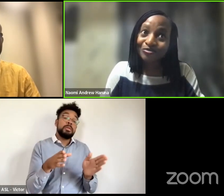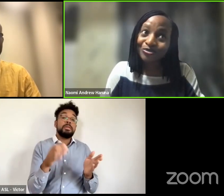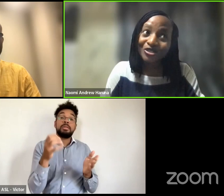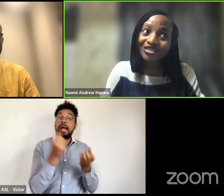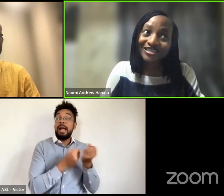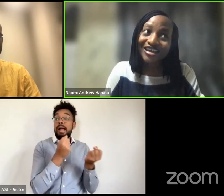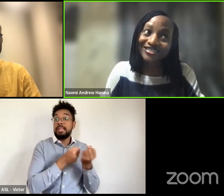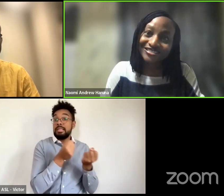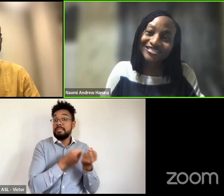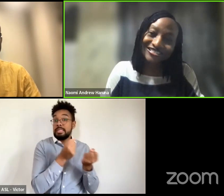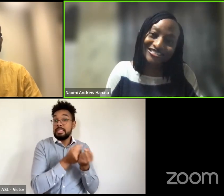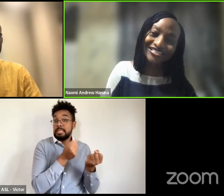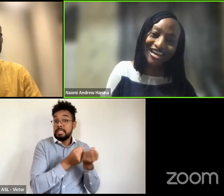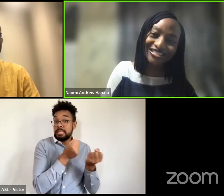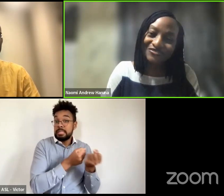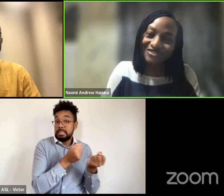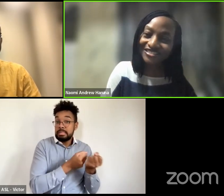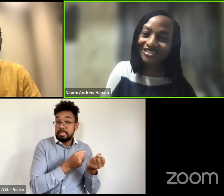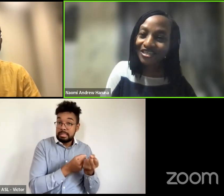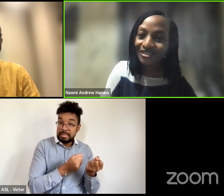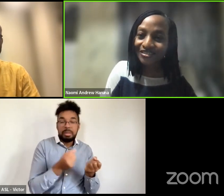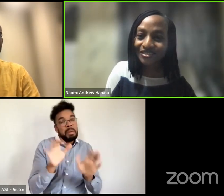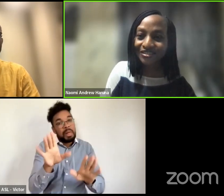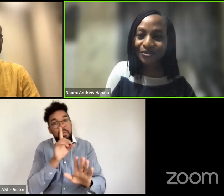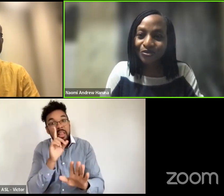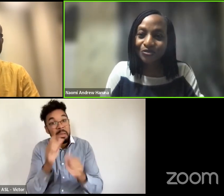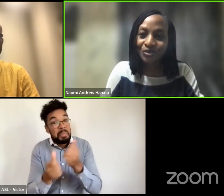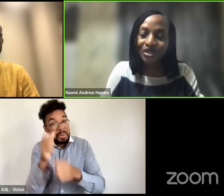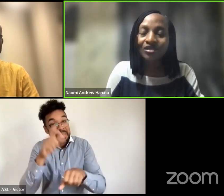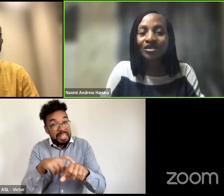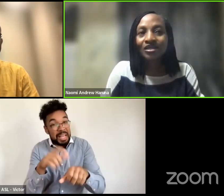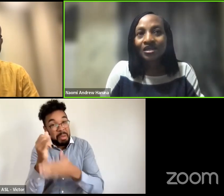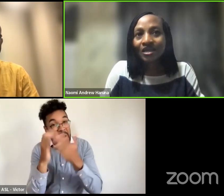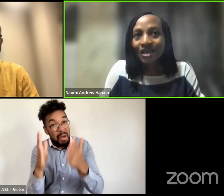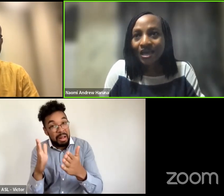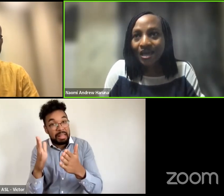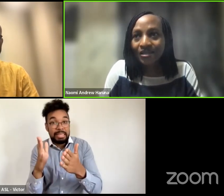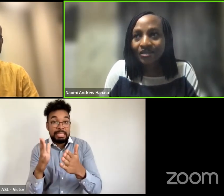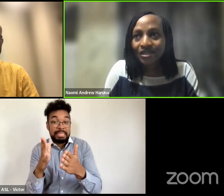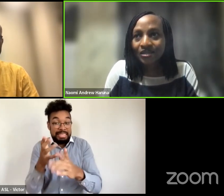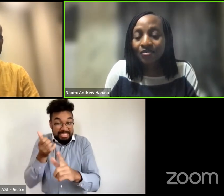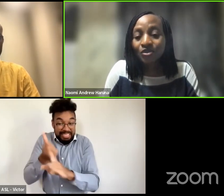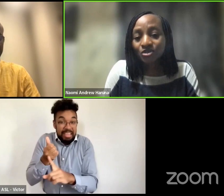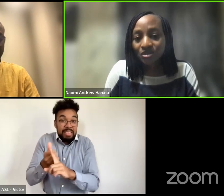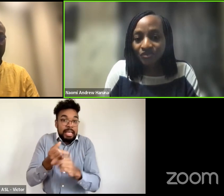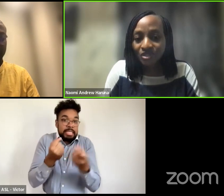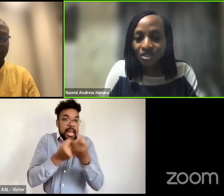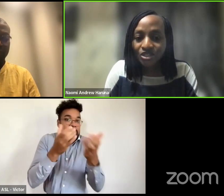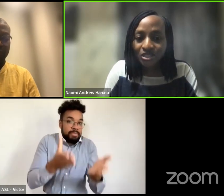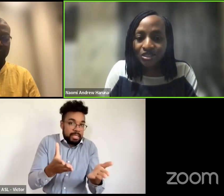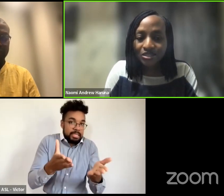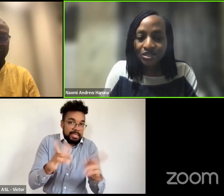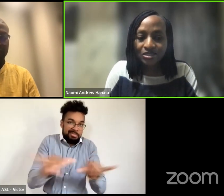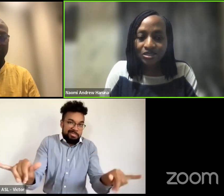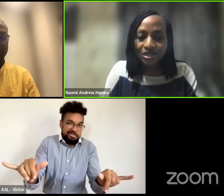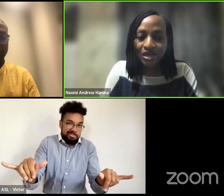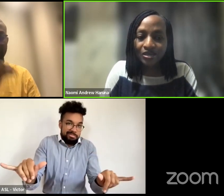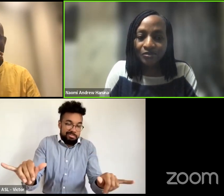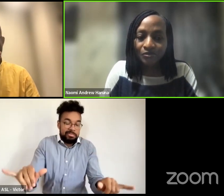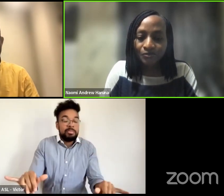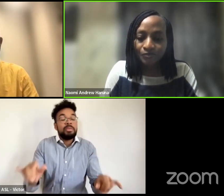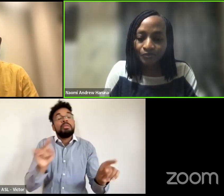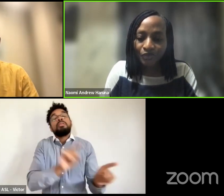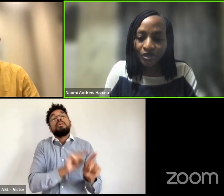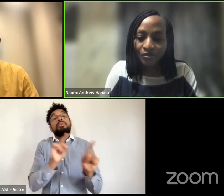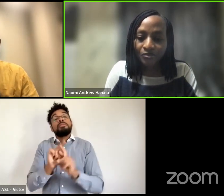look at it's mostly an artist it's an activist in in their own way and then i'm also a researcher in the sense that